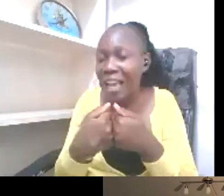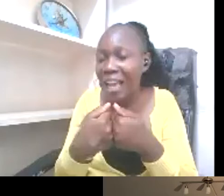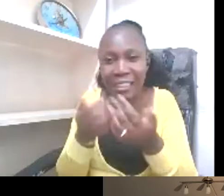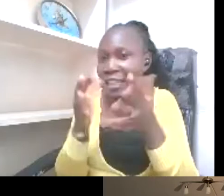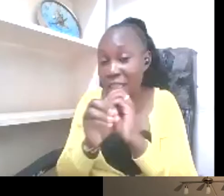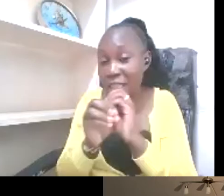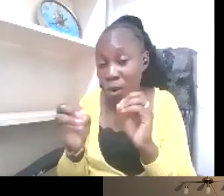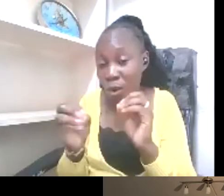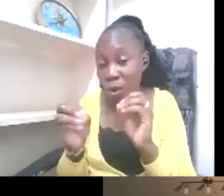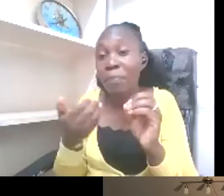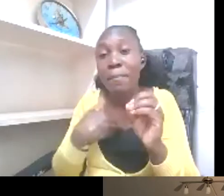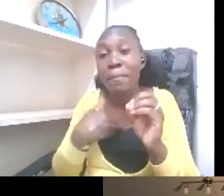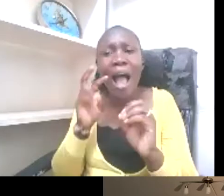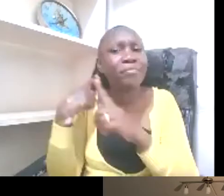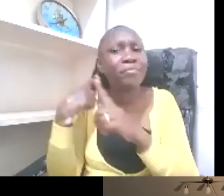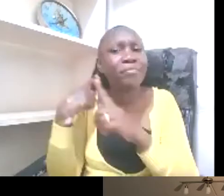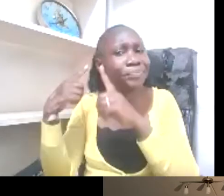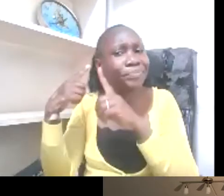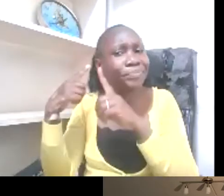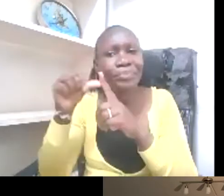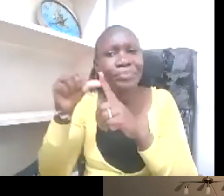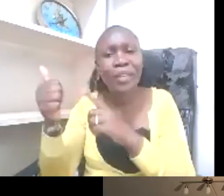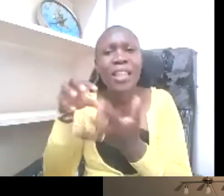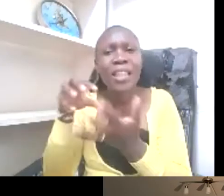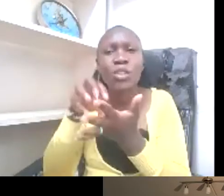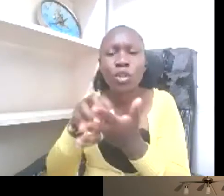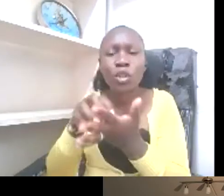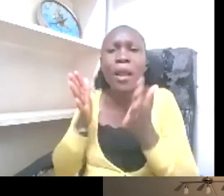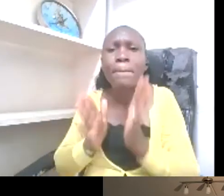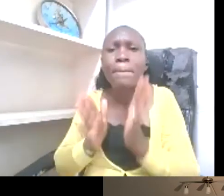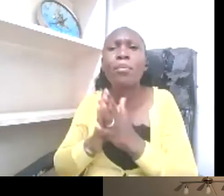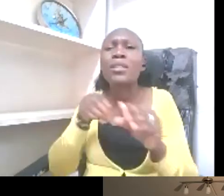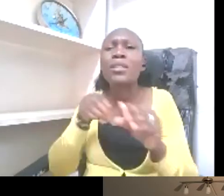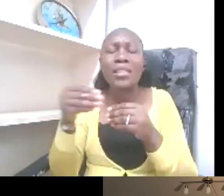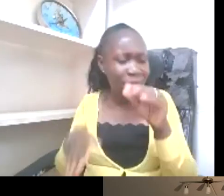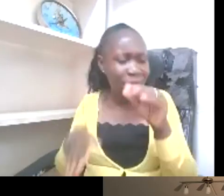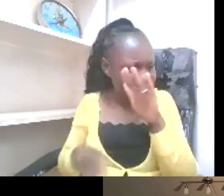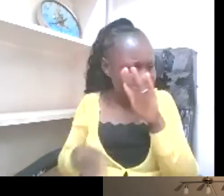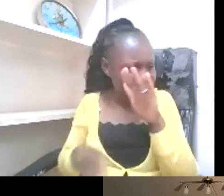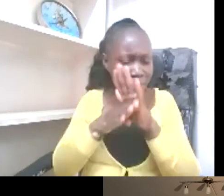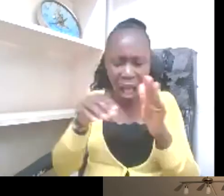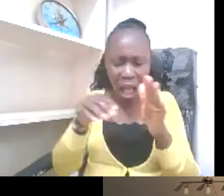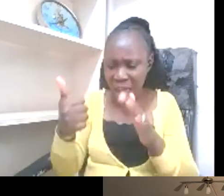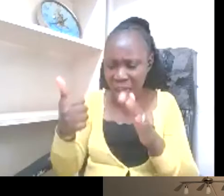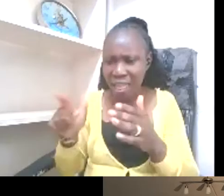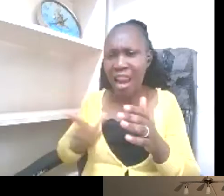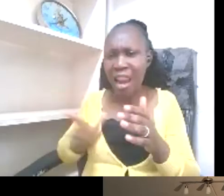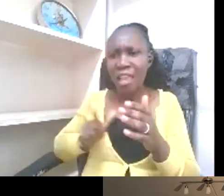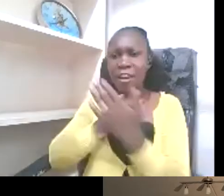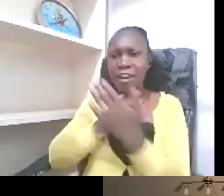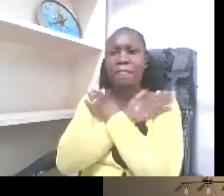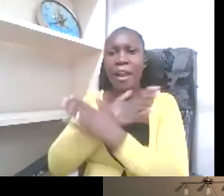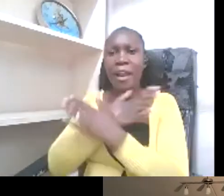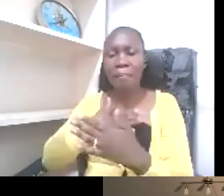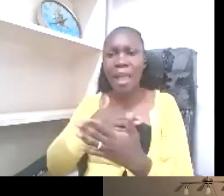people with disabilities have literally been chased away. There was a lady friend of mine I was helping to get a hotel job. She